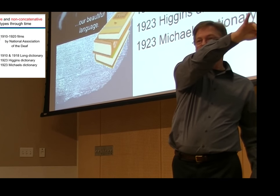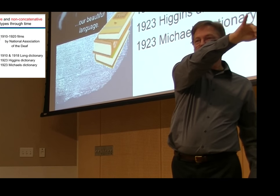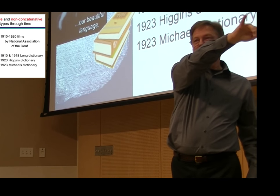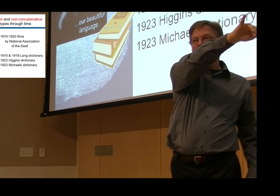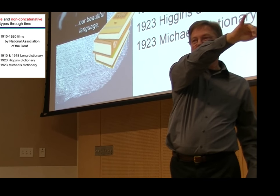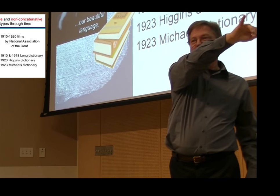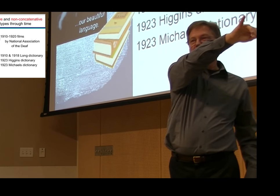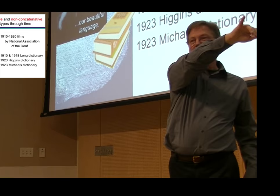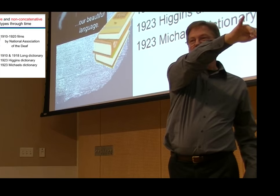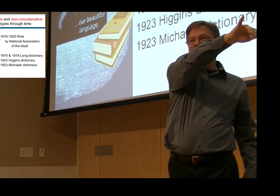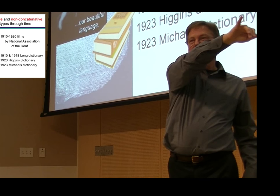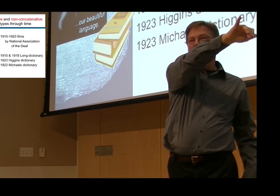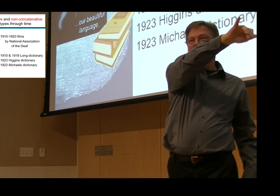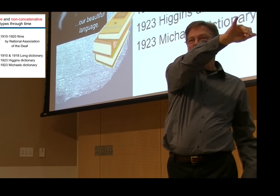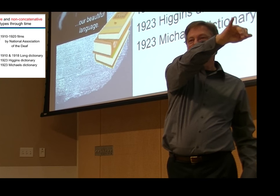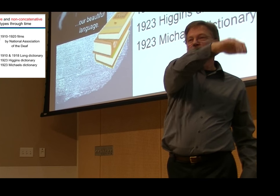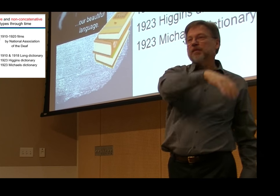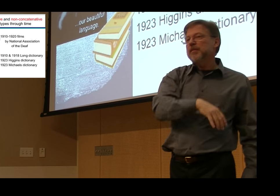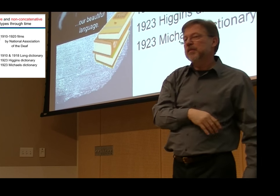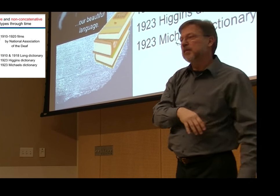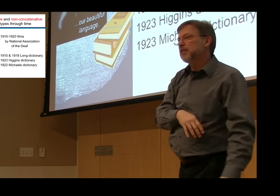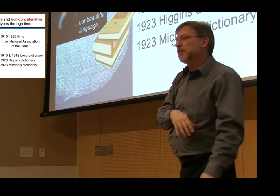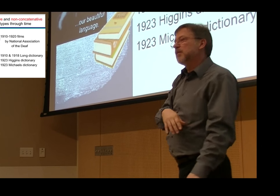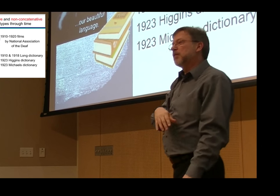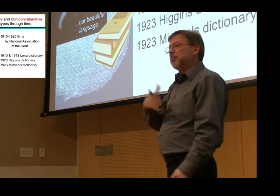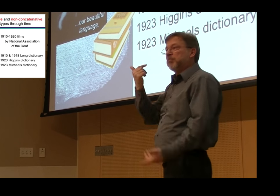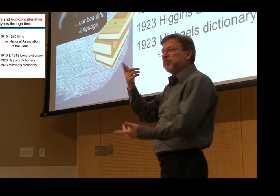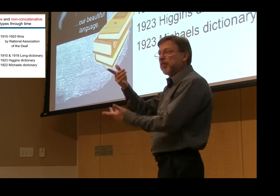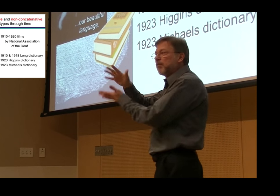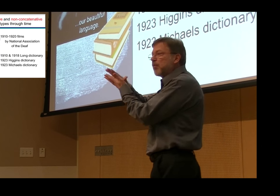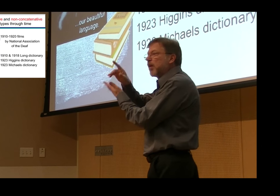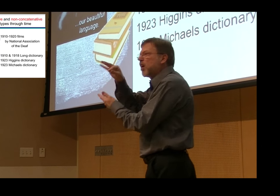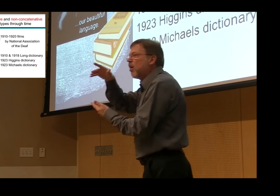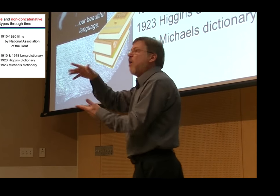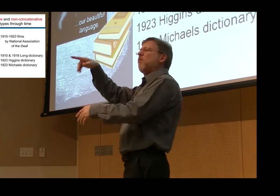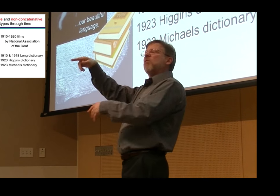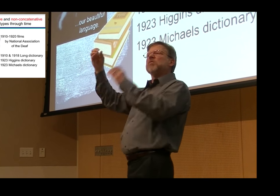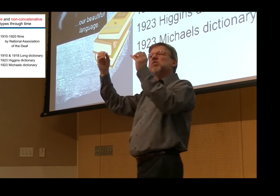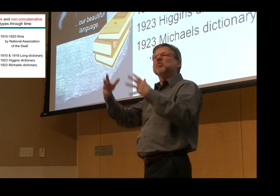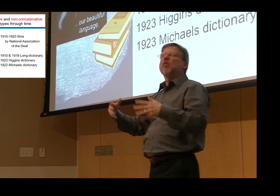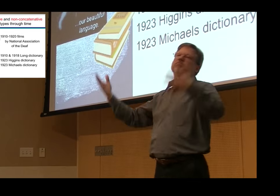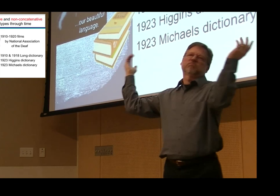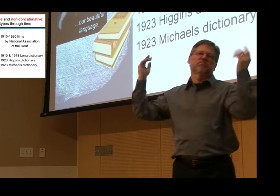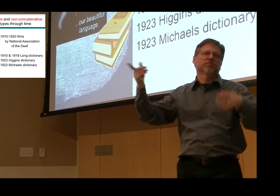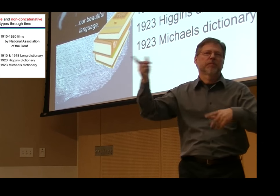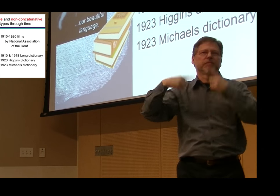200 years ago used their signs. And how their signs evolved. The